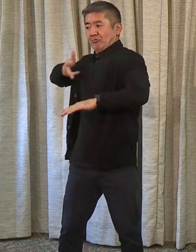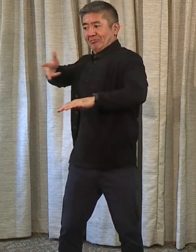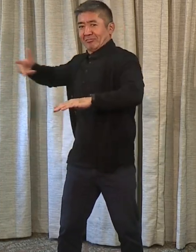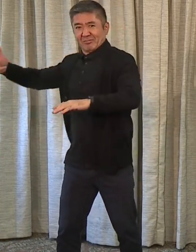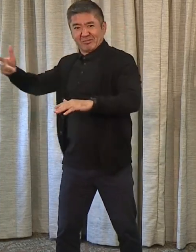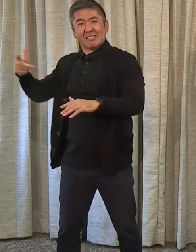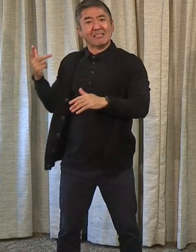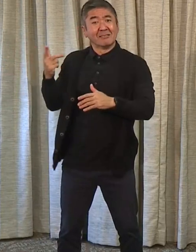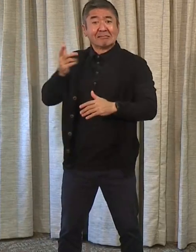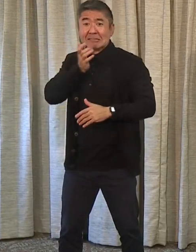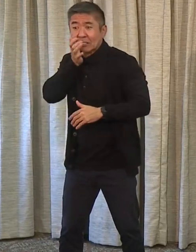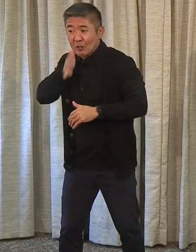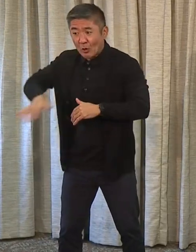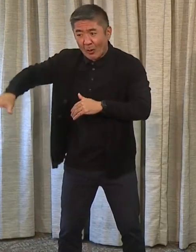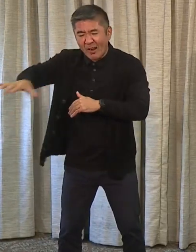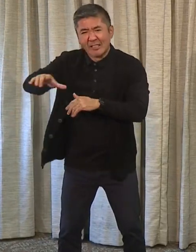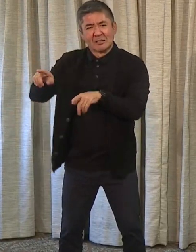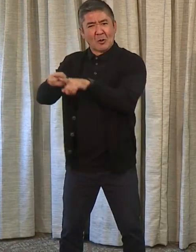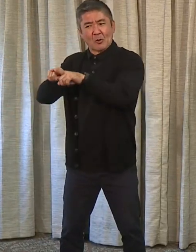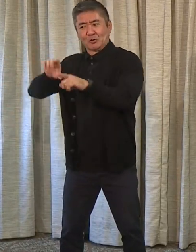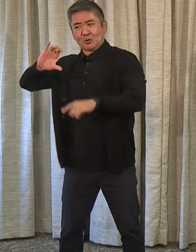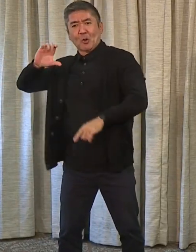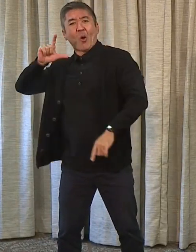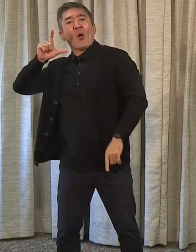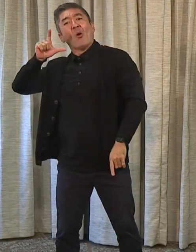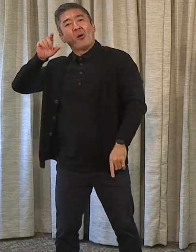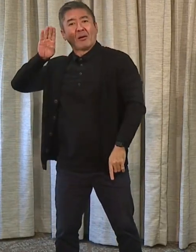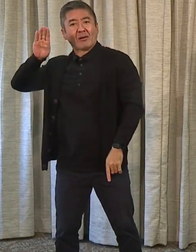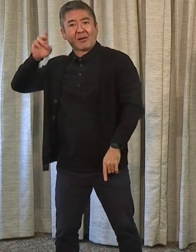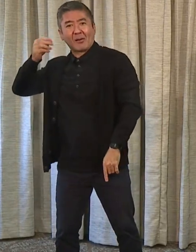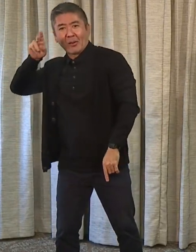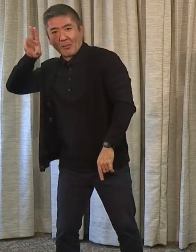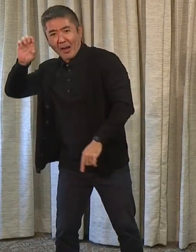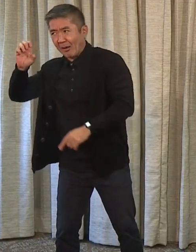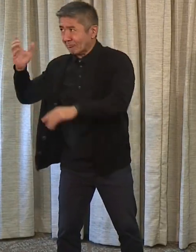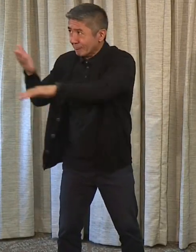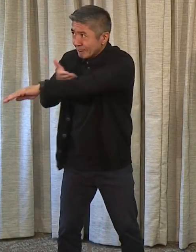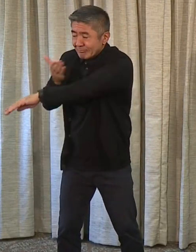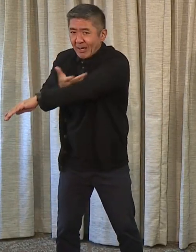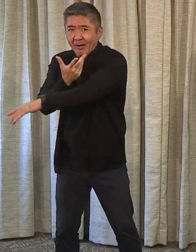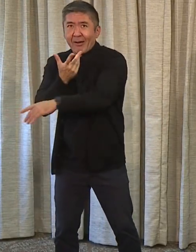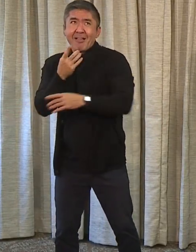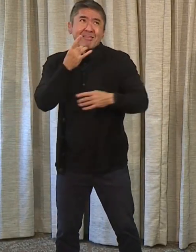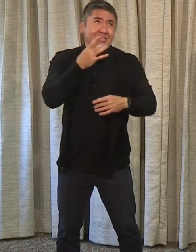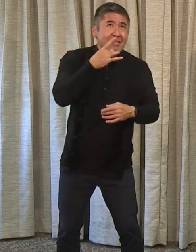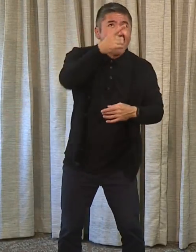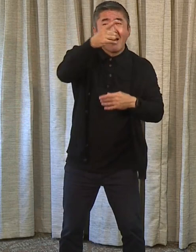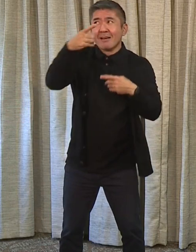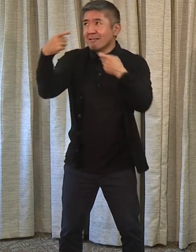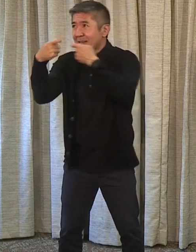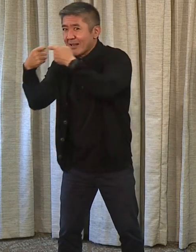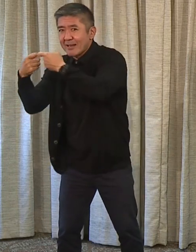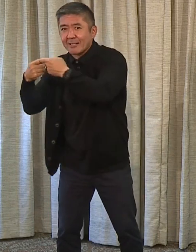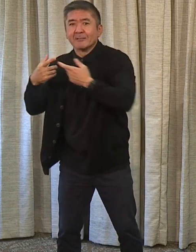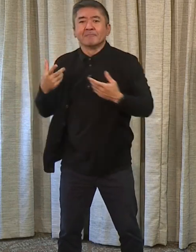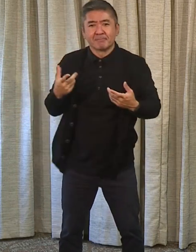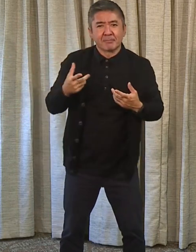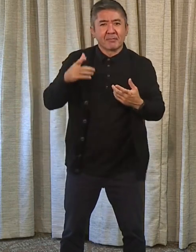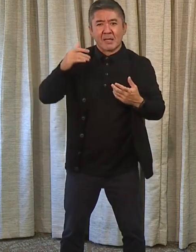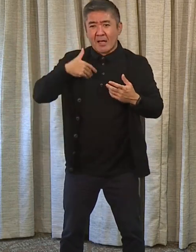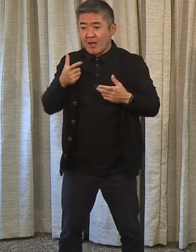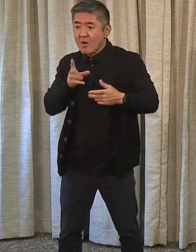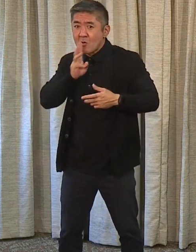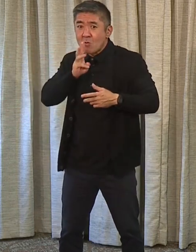course itself, also some clubhouse work, all the way from lighting, electrical improvements, obviously, but culverts and